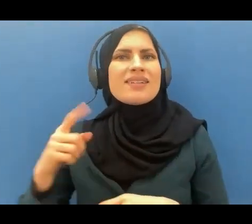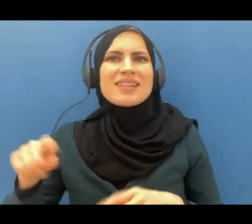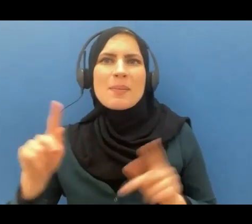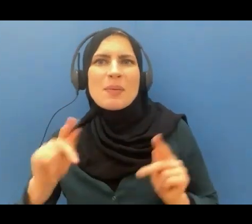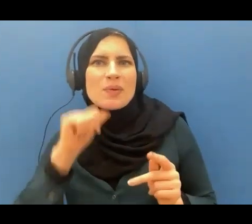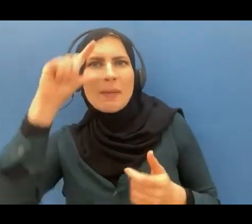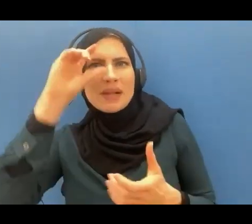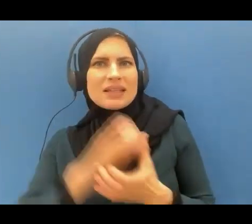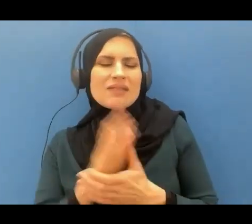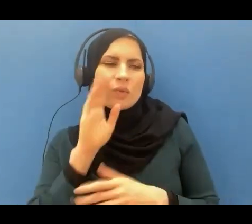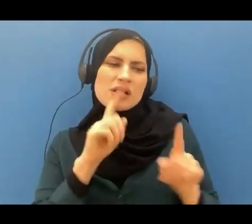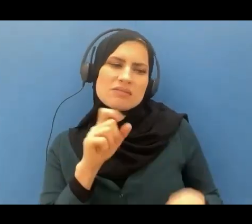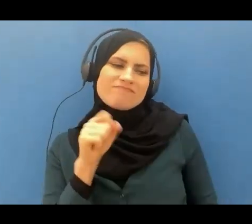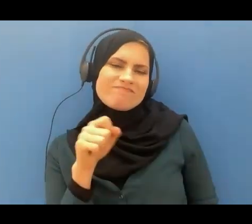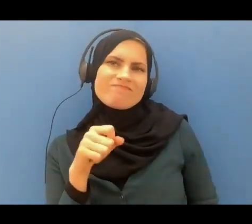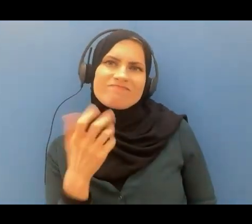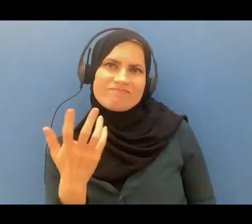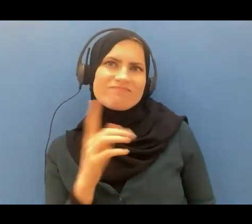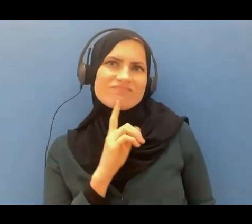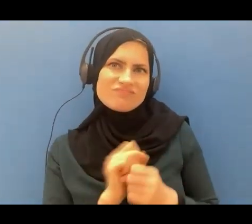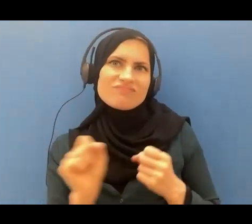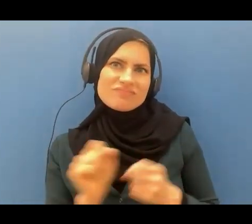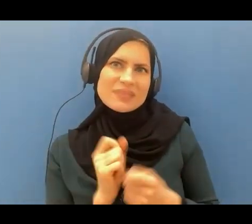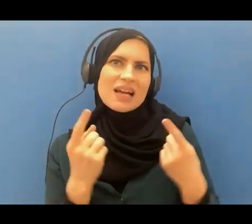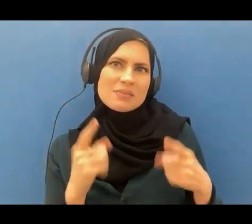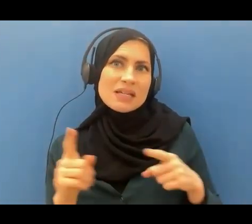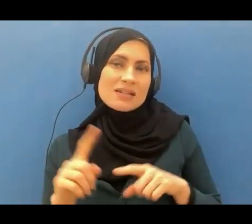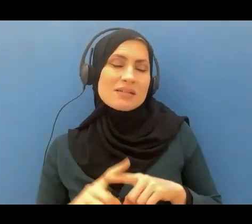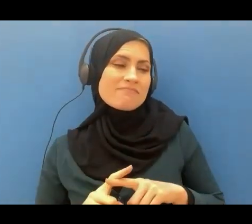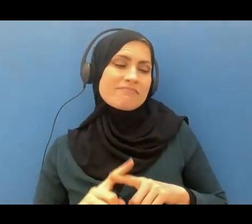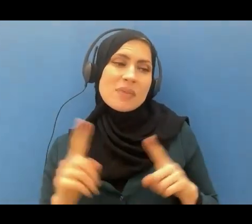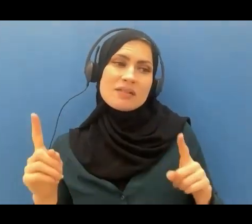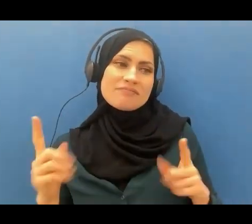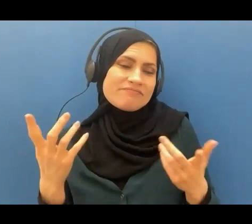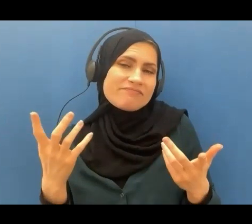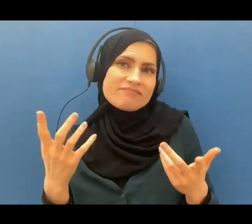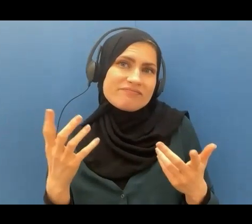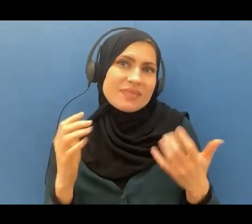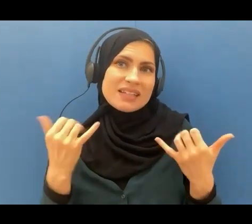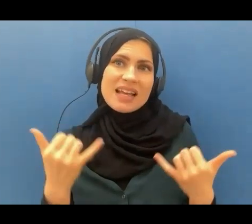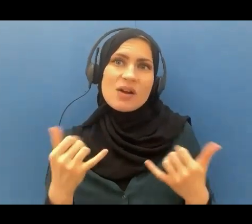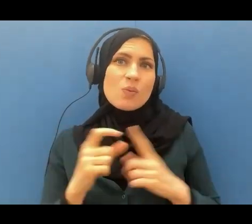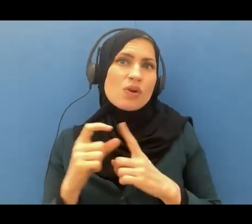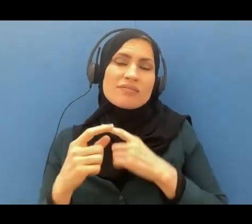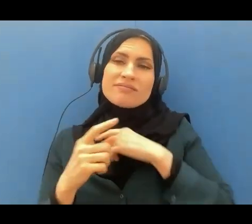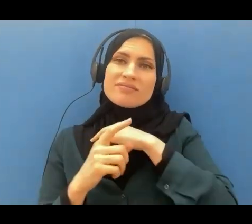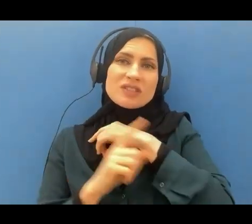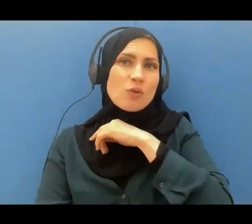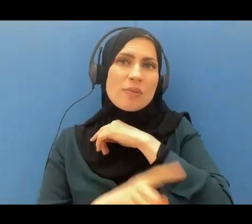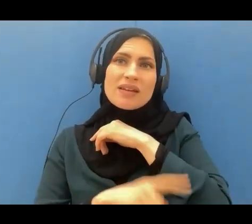yes indeed but the word of torment has come to pass again it's